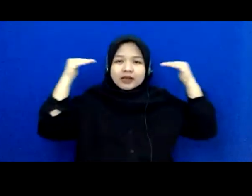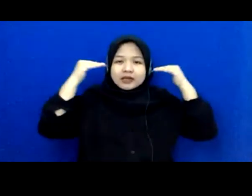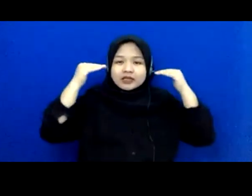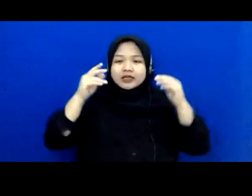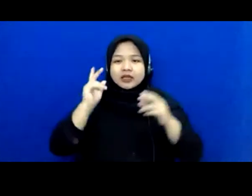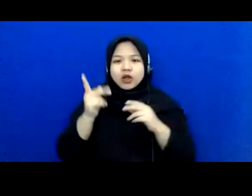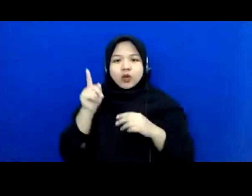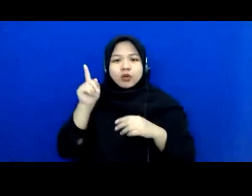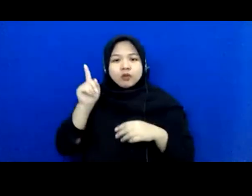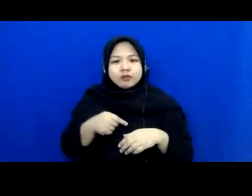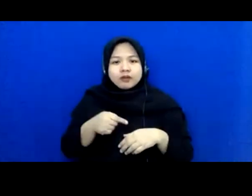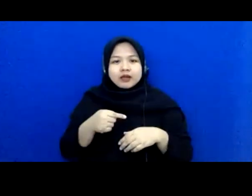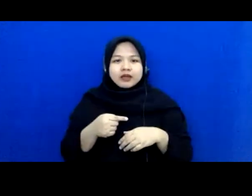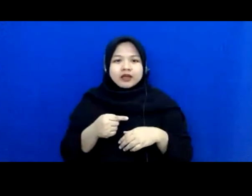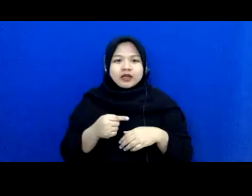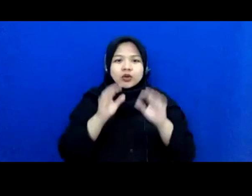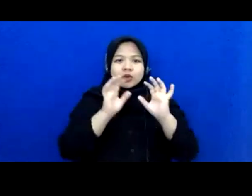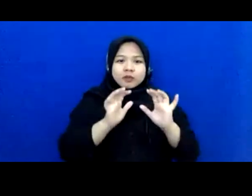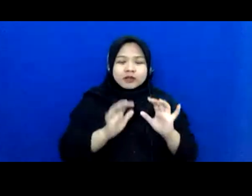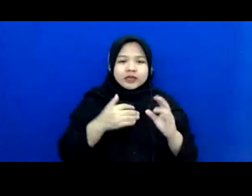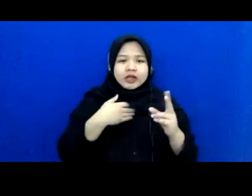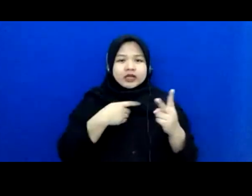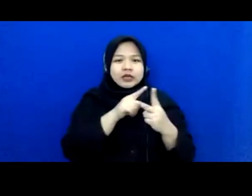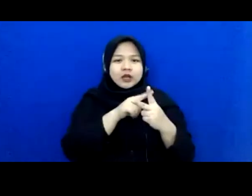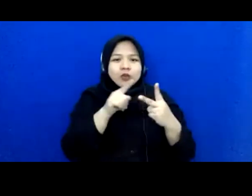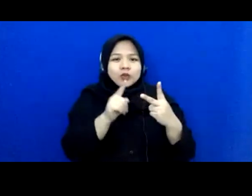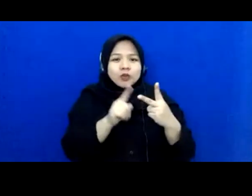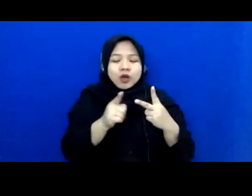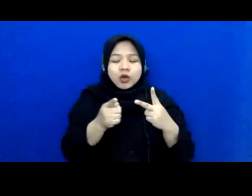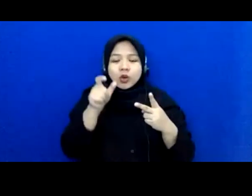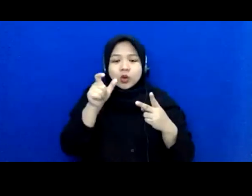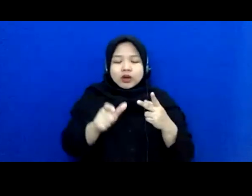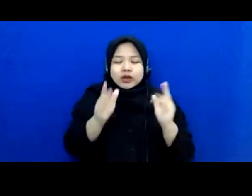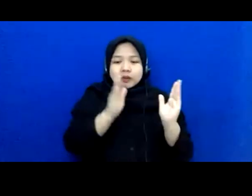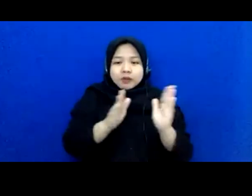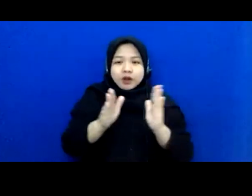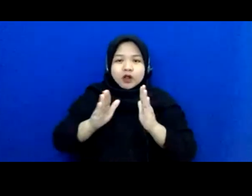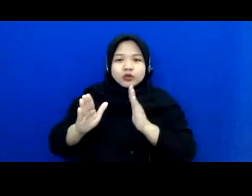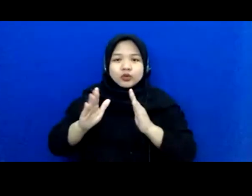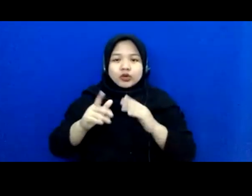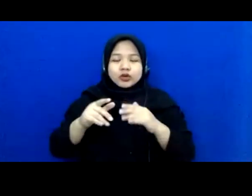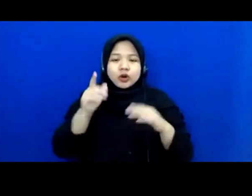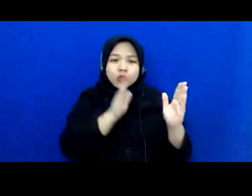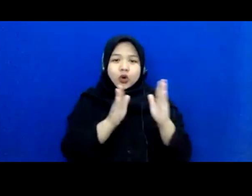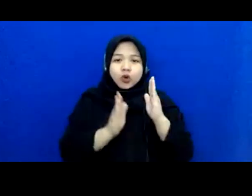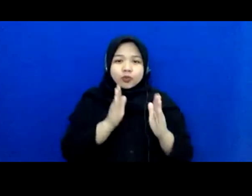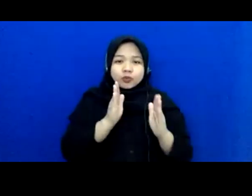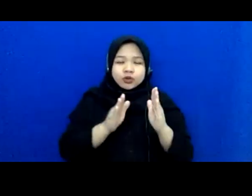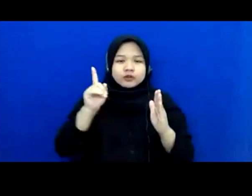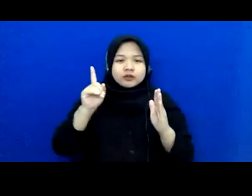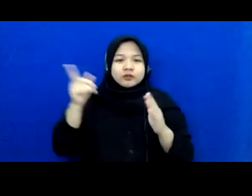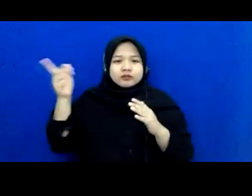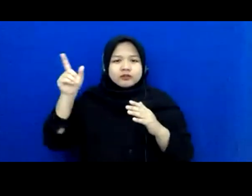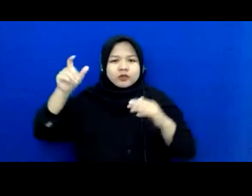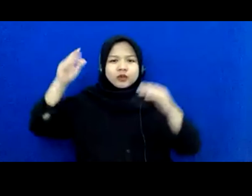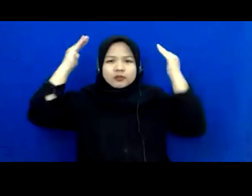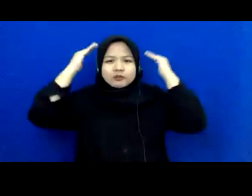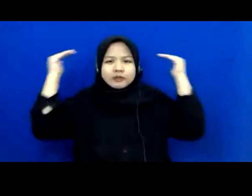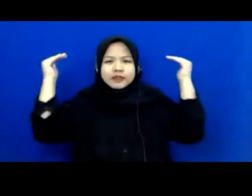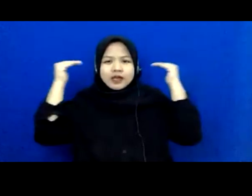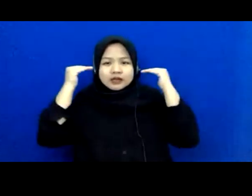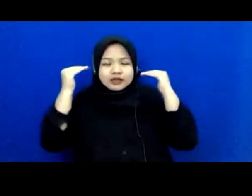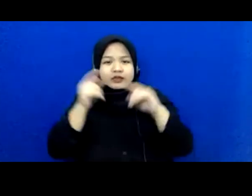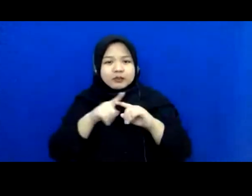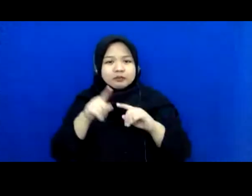autistic children they're fantastic i got two operating my farm now it's a small farm and i tell you eight o'clock water the plant time clock